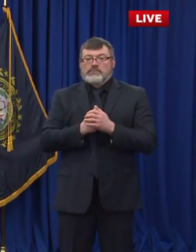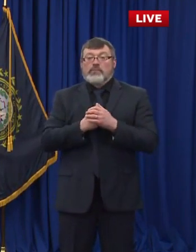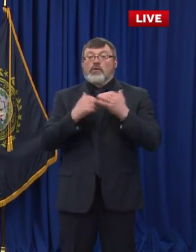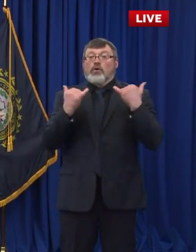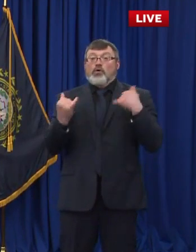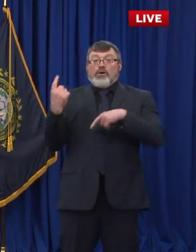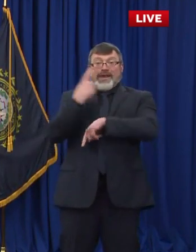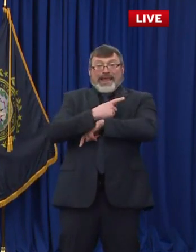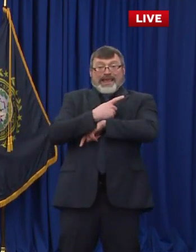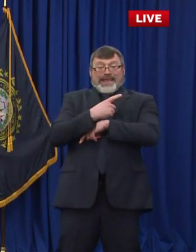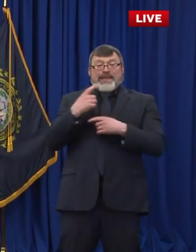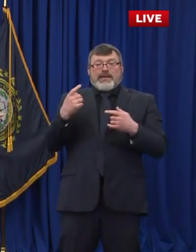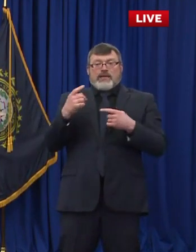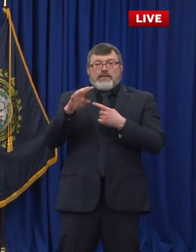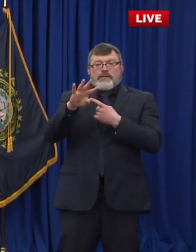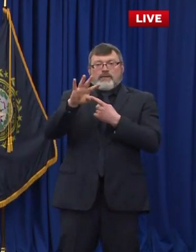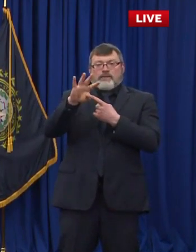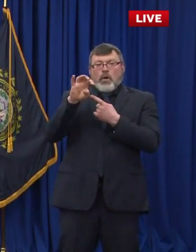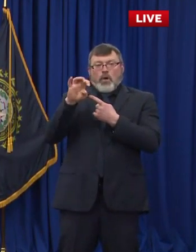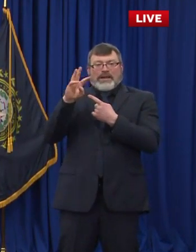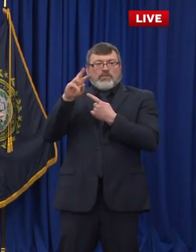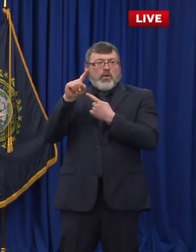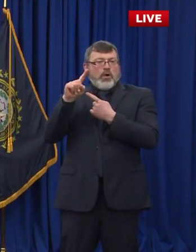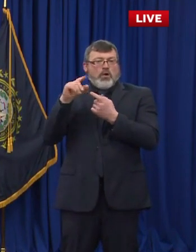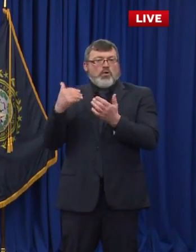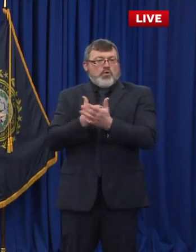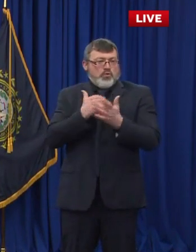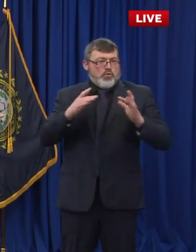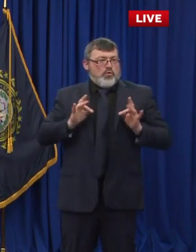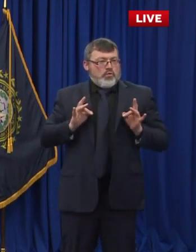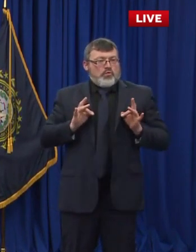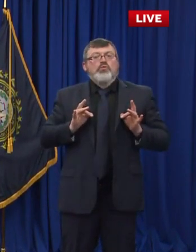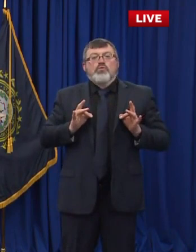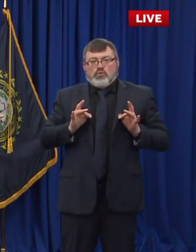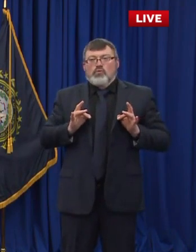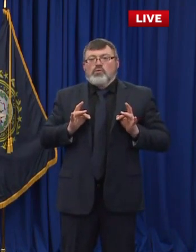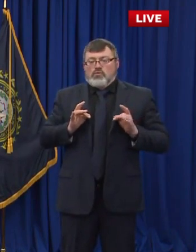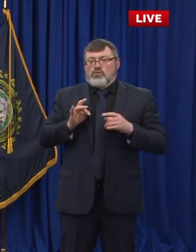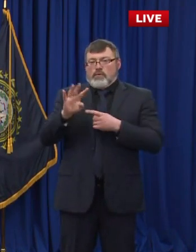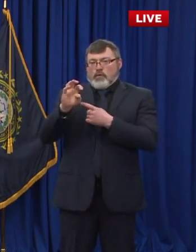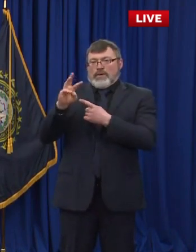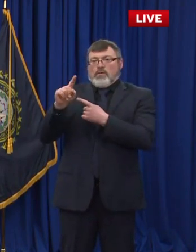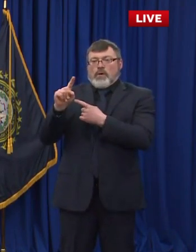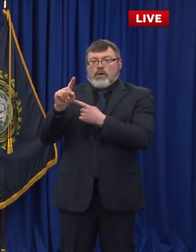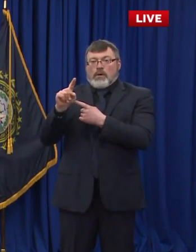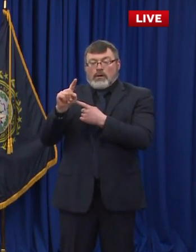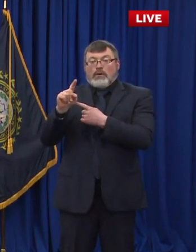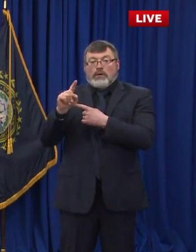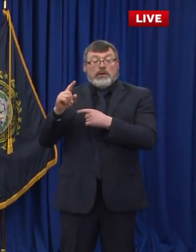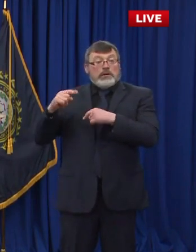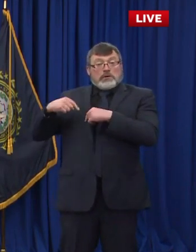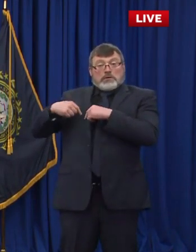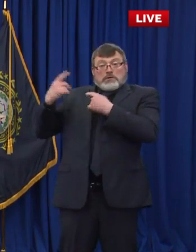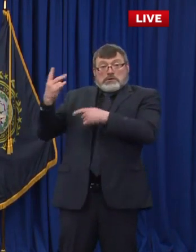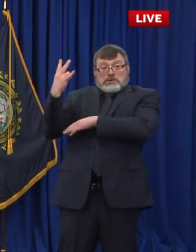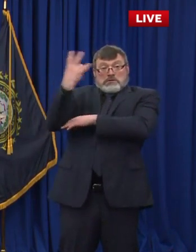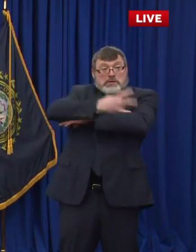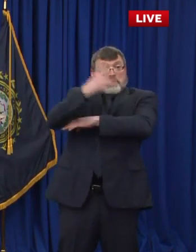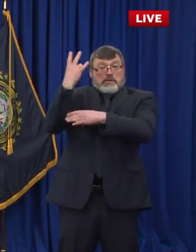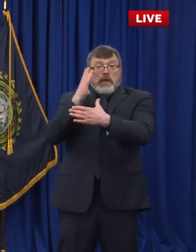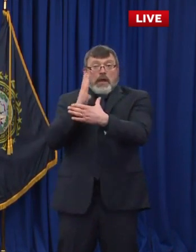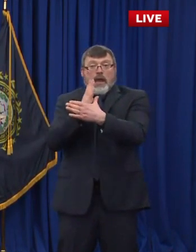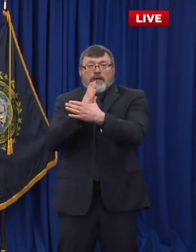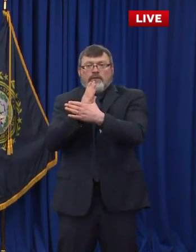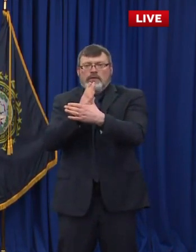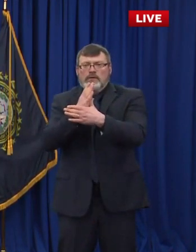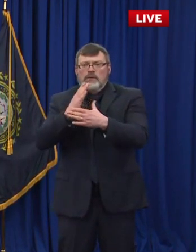diagnosed with COVID-19 in New Hampshire. In the last week, we continue to average around 350 to 400 new infections